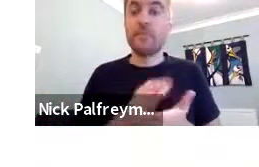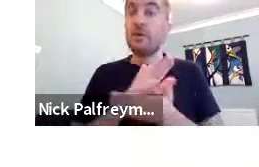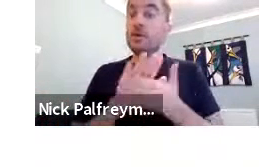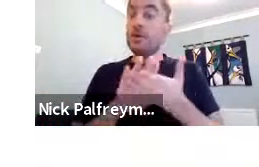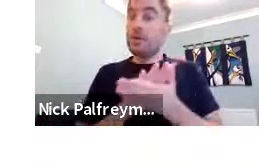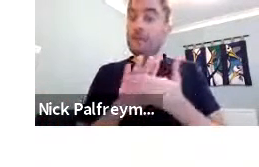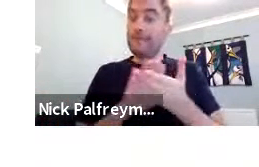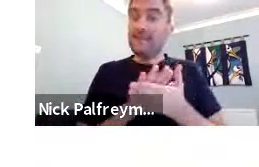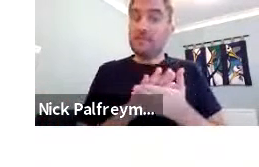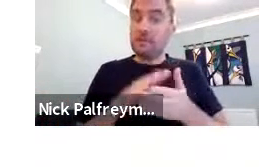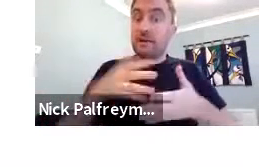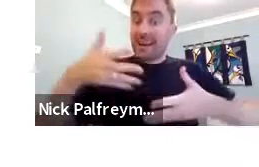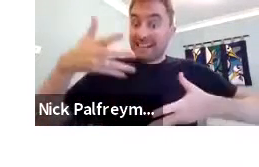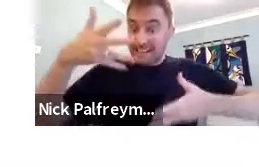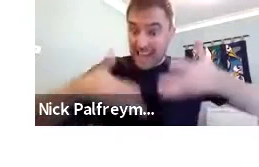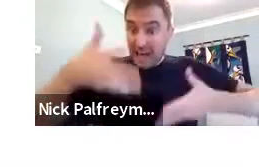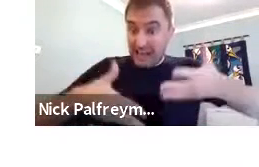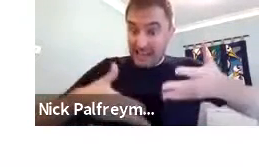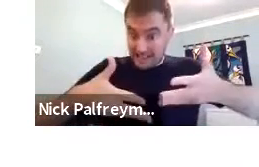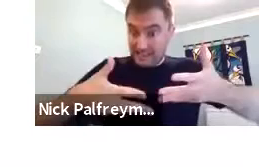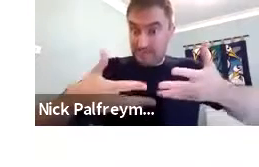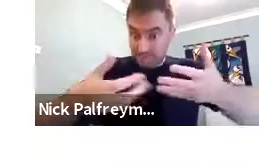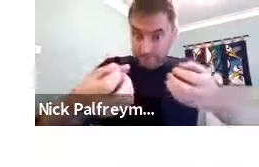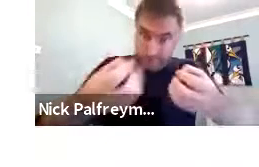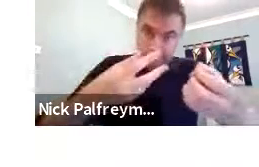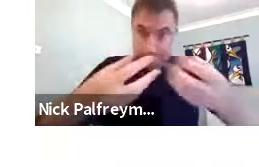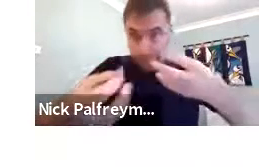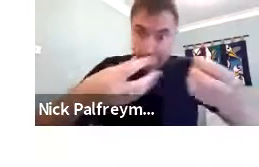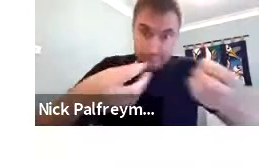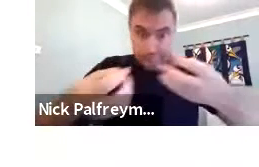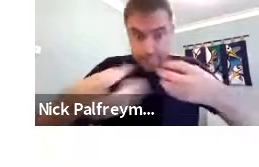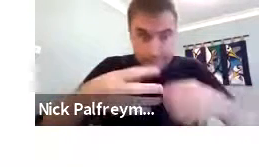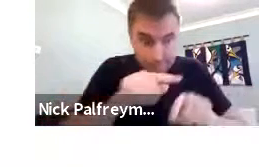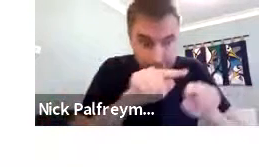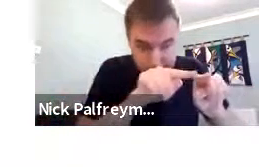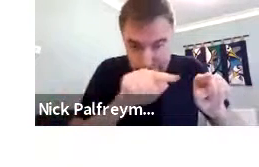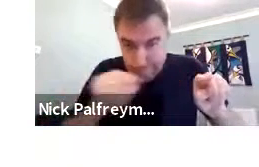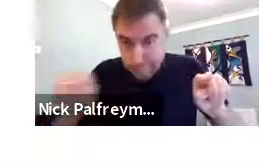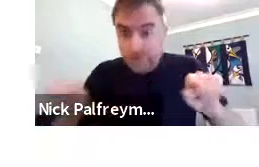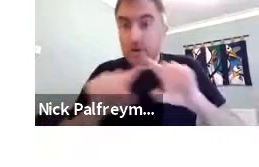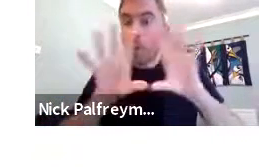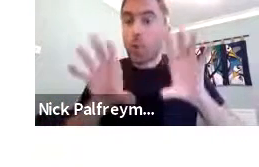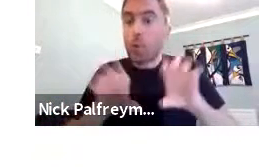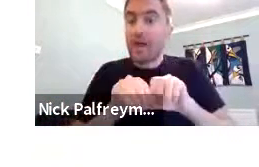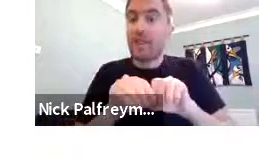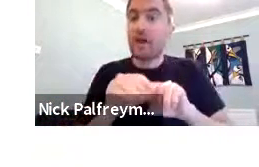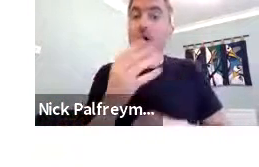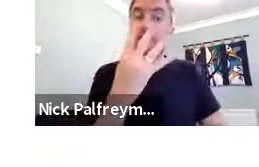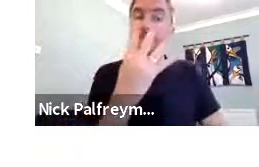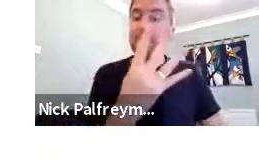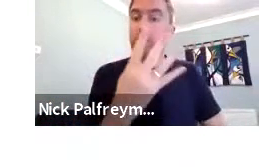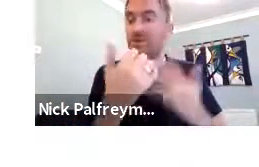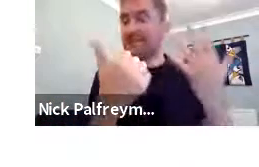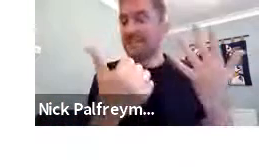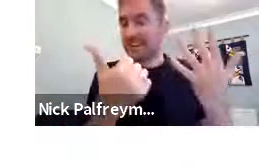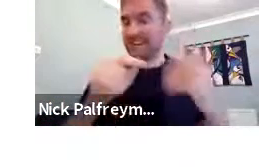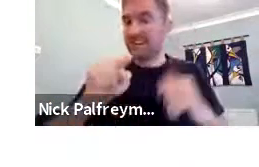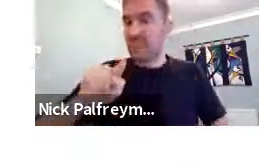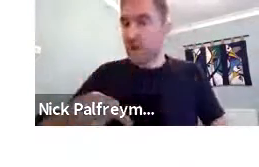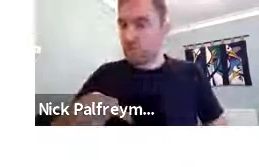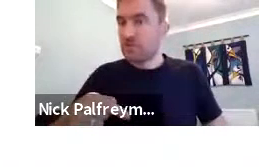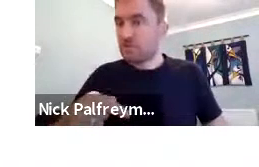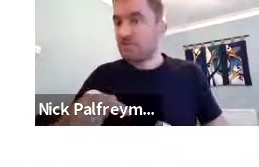corpus of natural conversation, of signed conversation. So altogether,